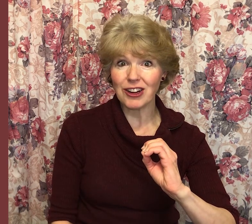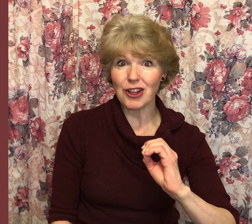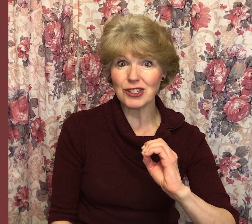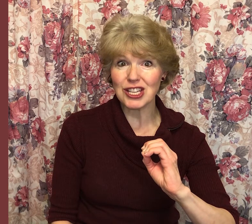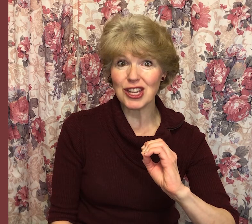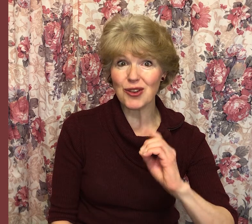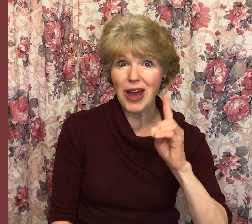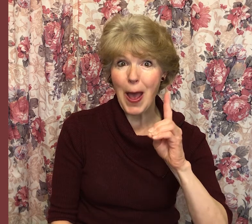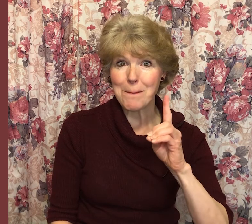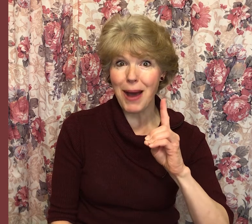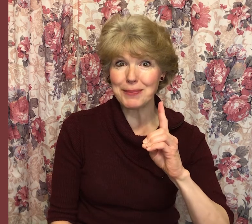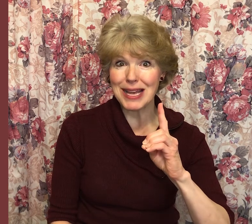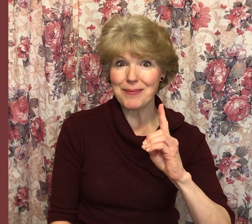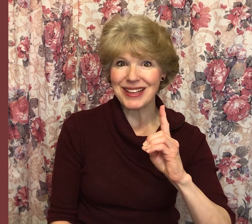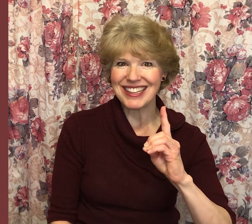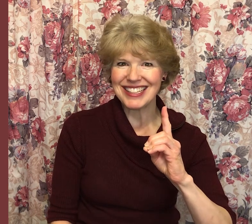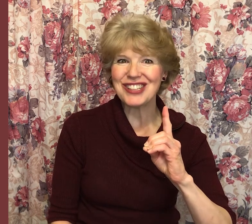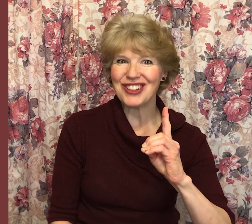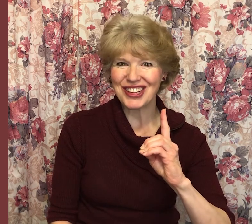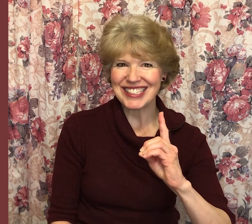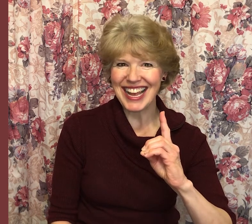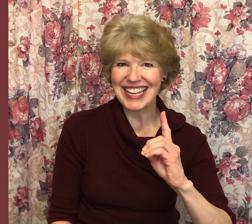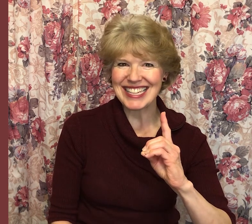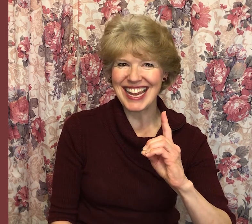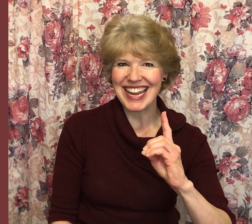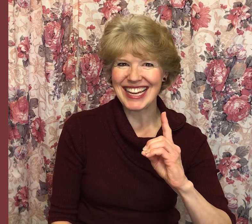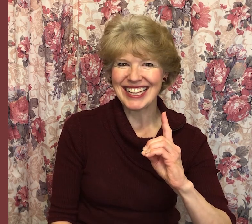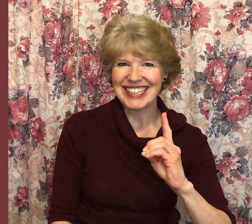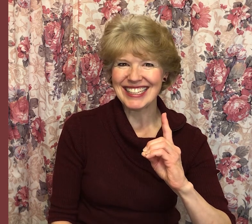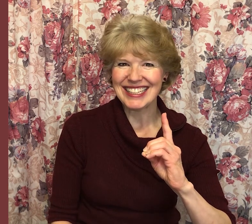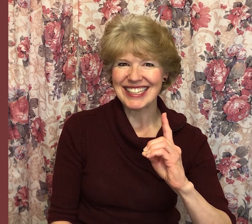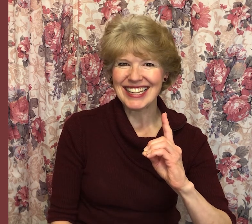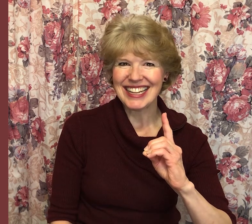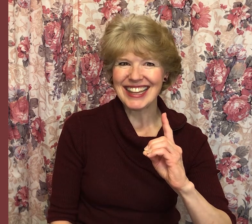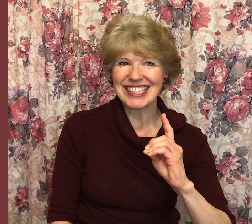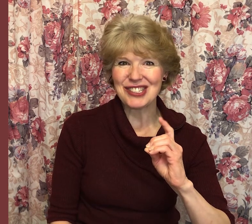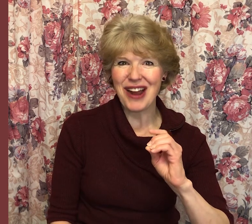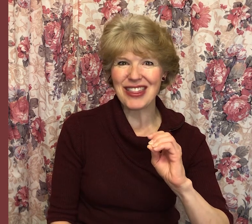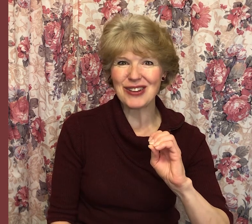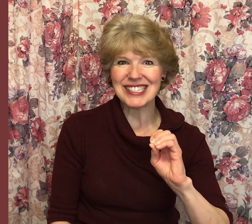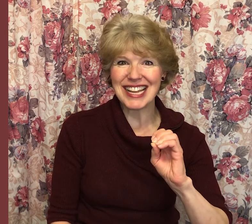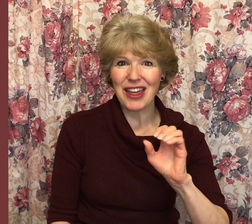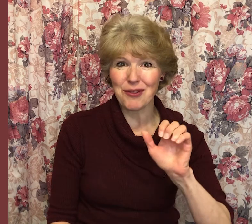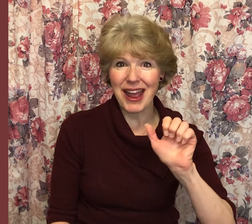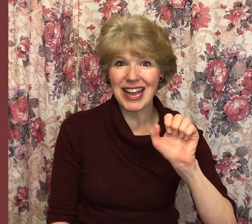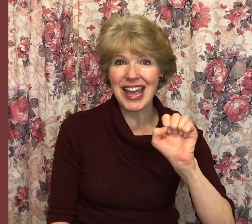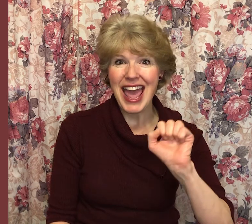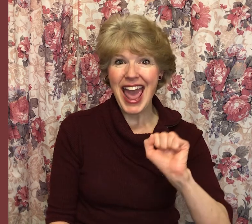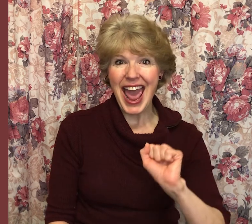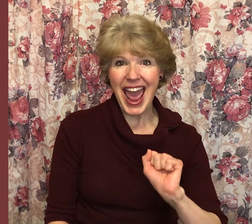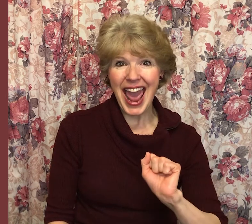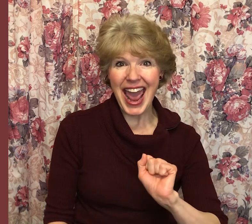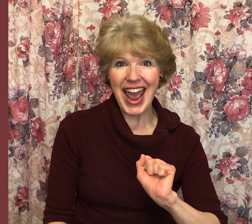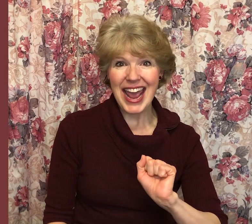close to you pops up. So it looks like a D. Let's try those together. Ready? A,